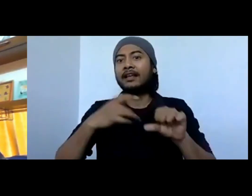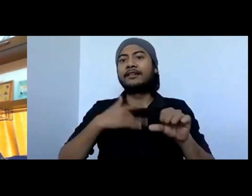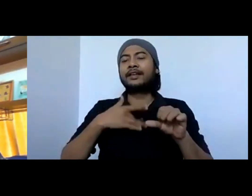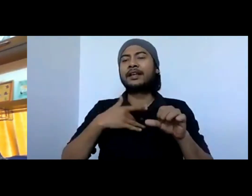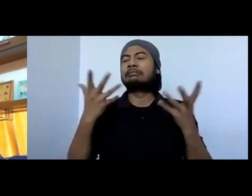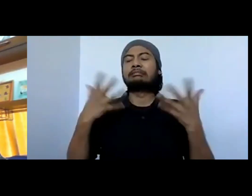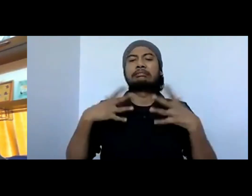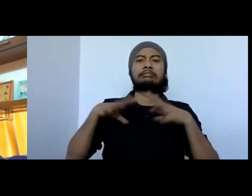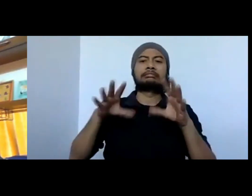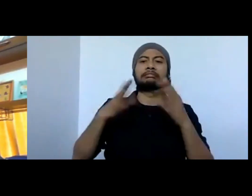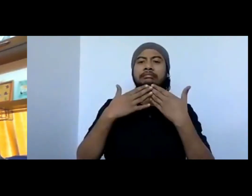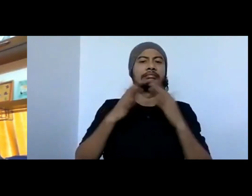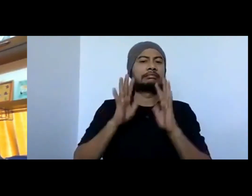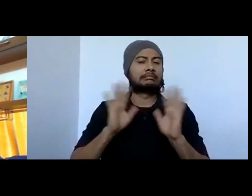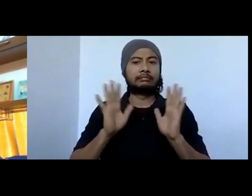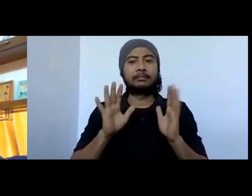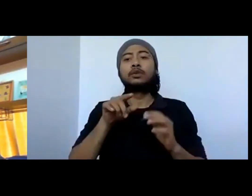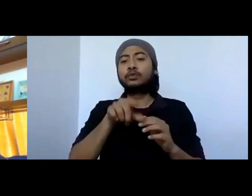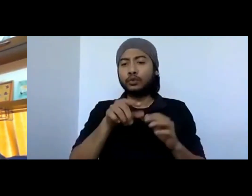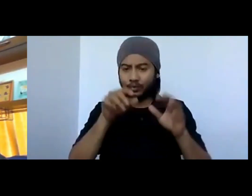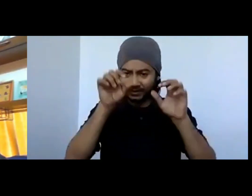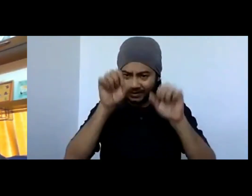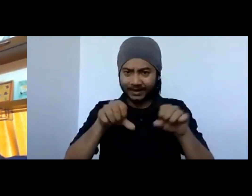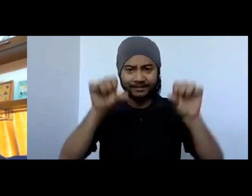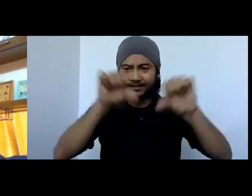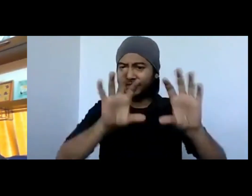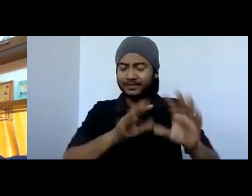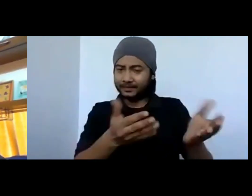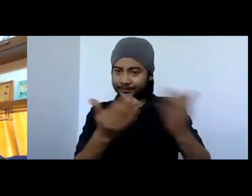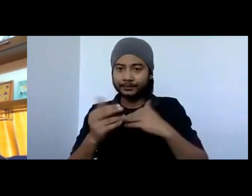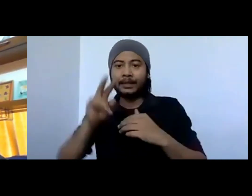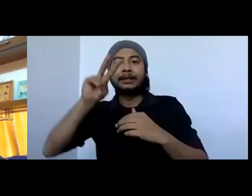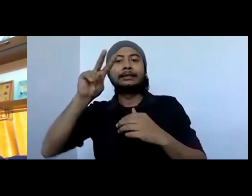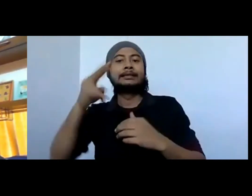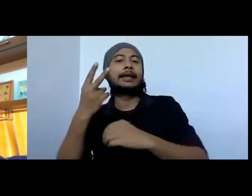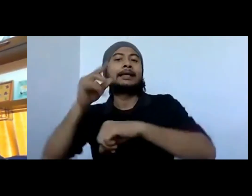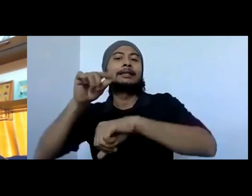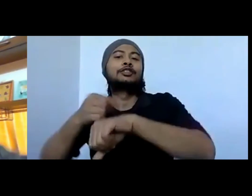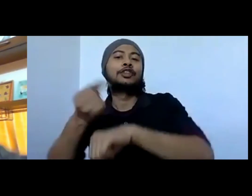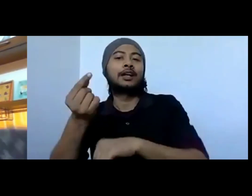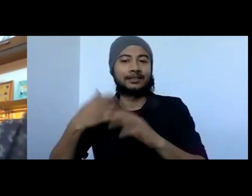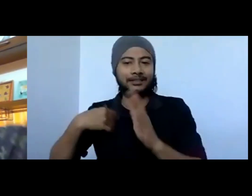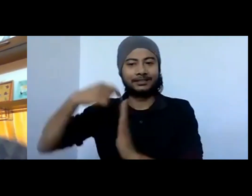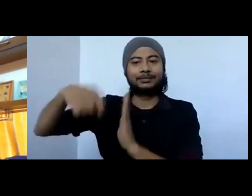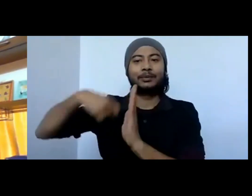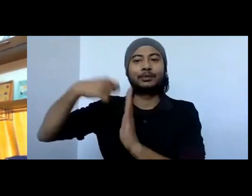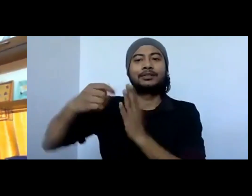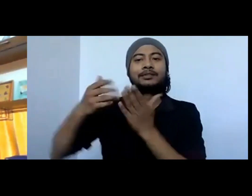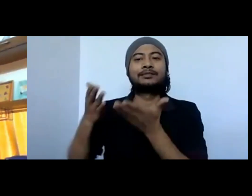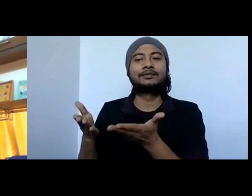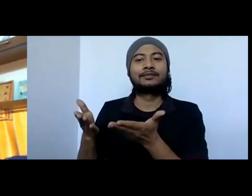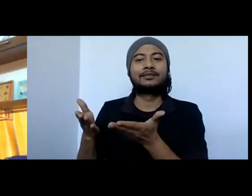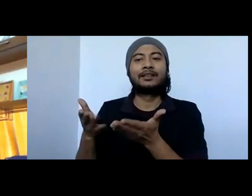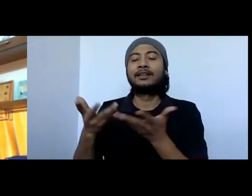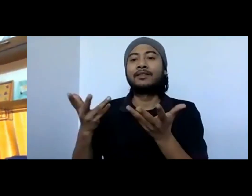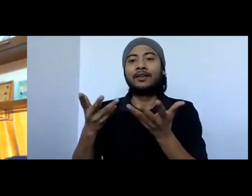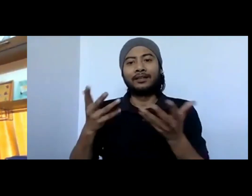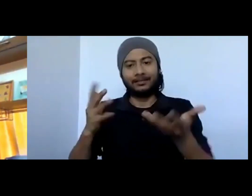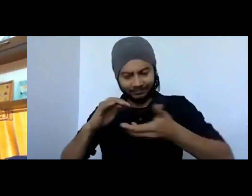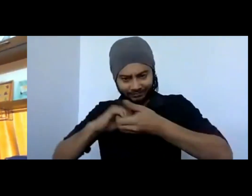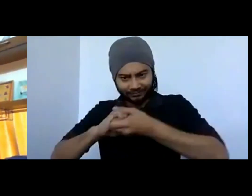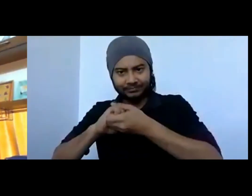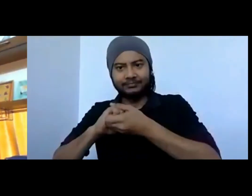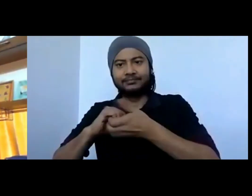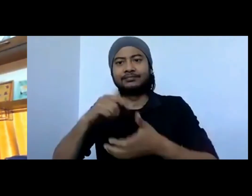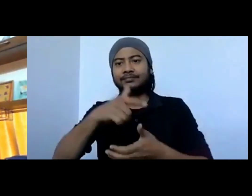Come back again. It is all right. It's only one year that you have lost. We will hold hands and together let us see what you can do. But